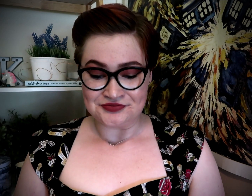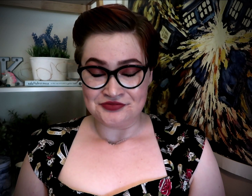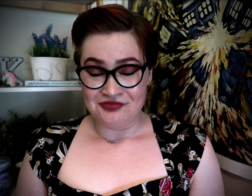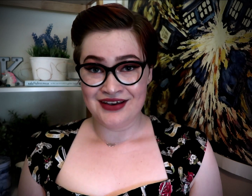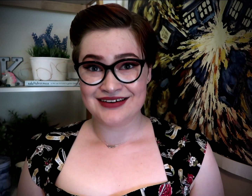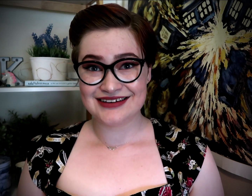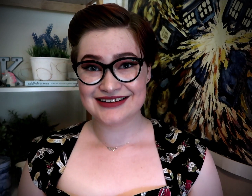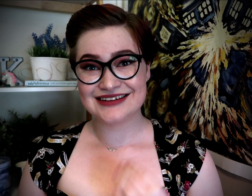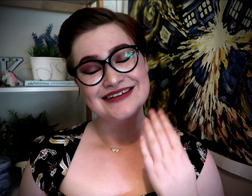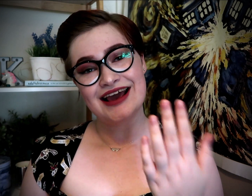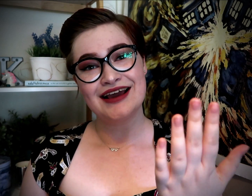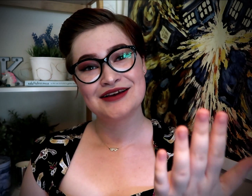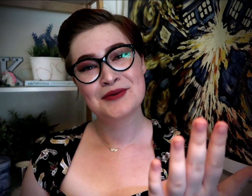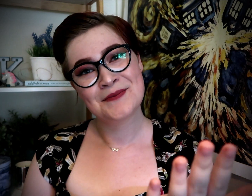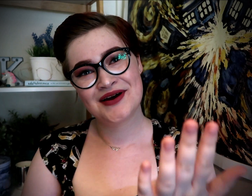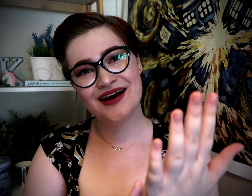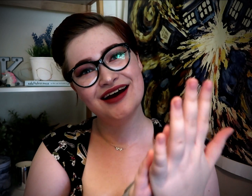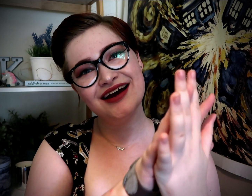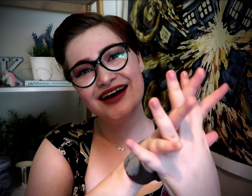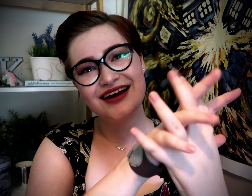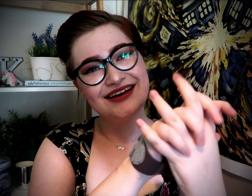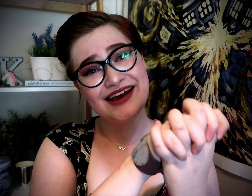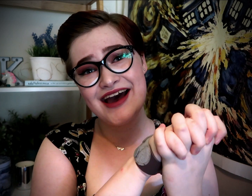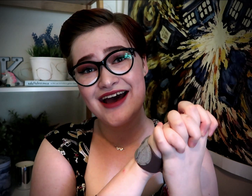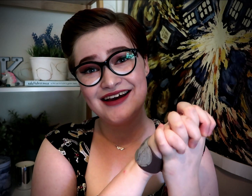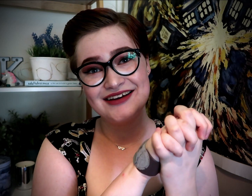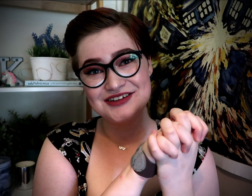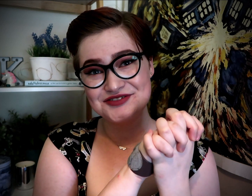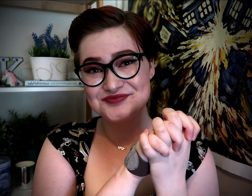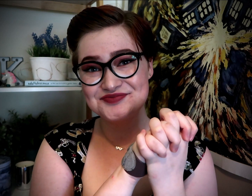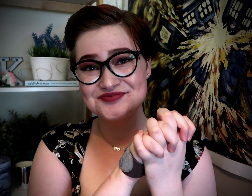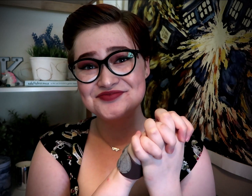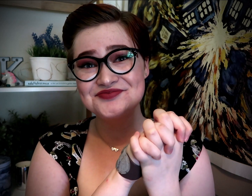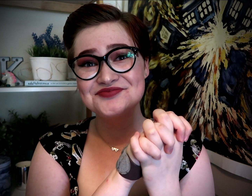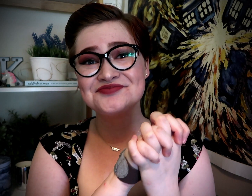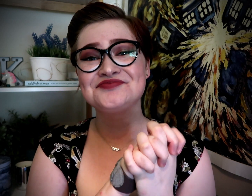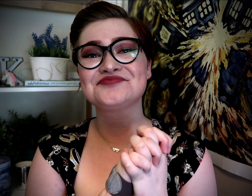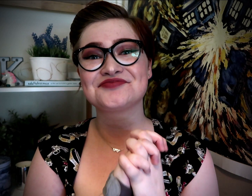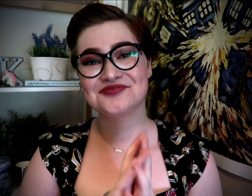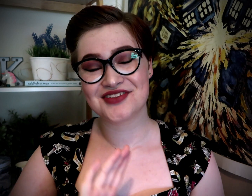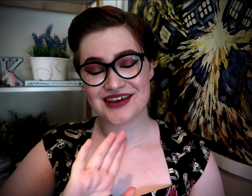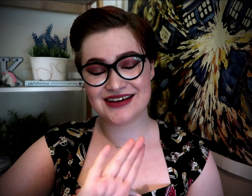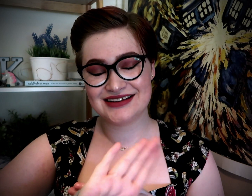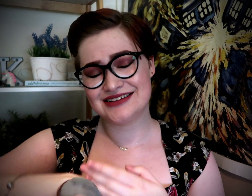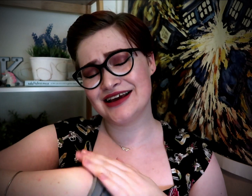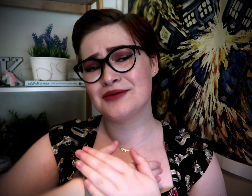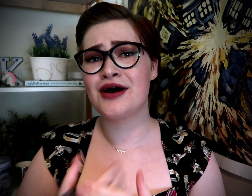Take my hand Take my